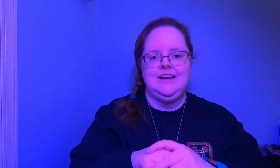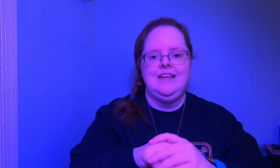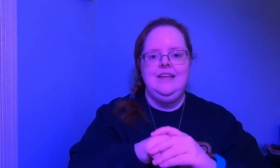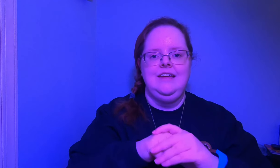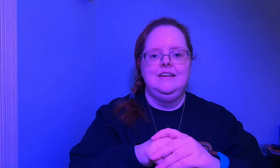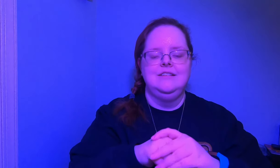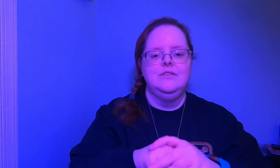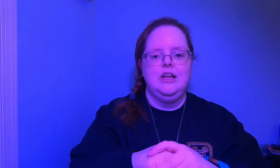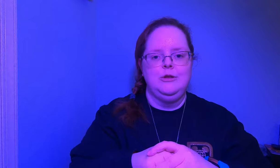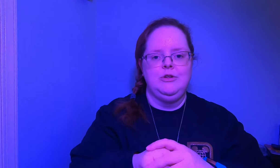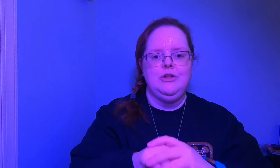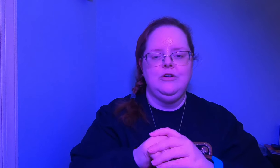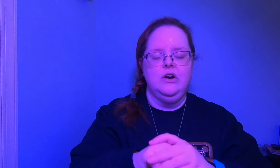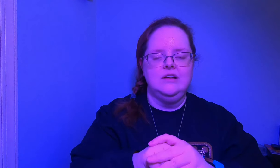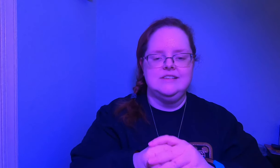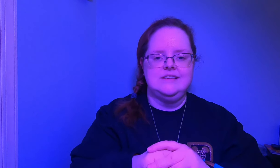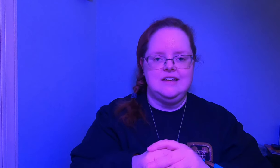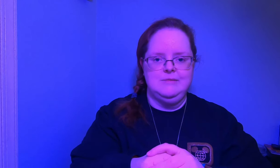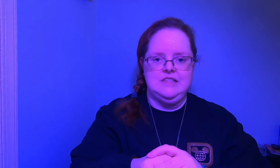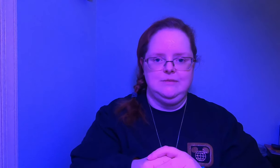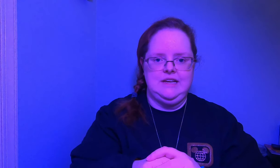it is available across time and space